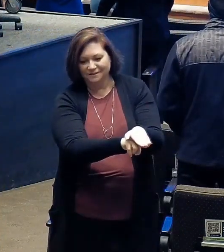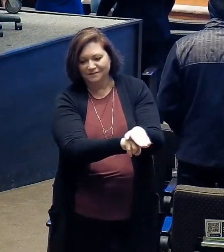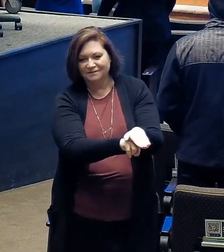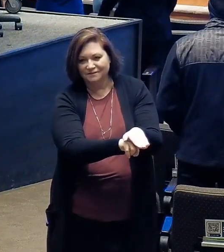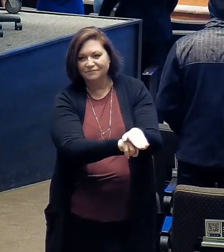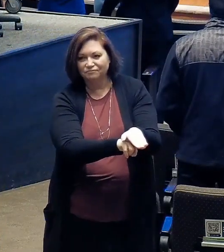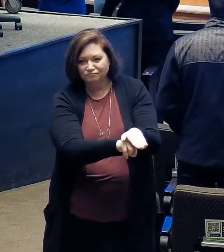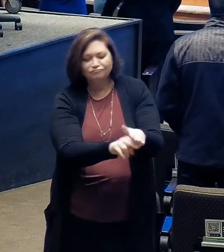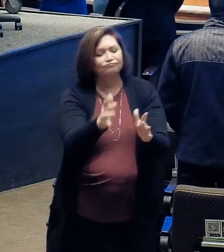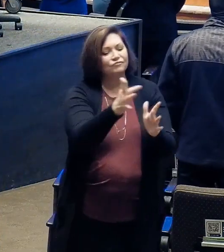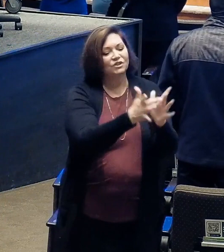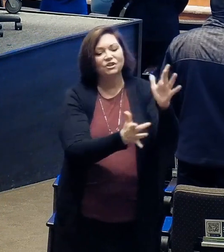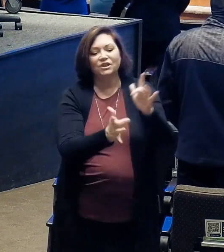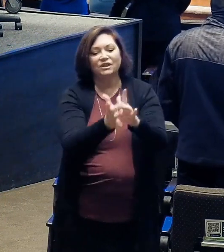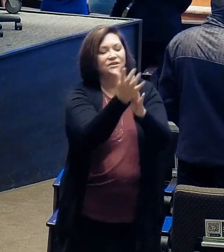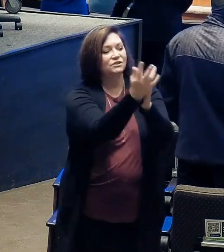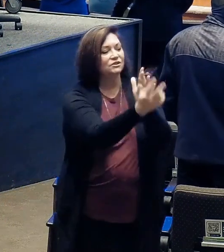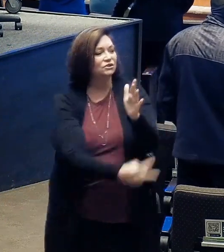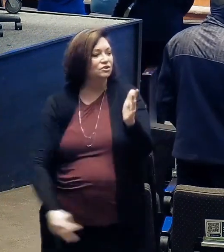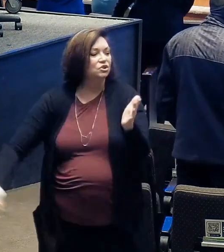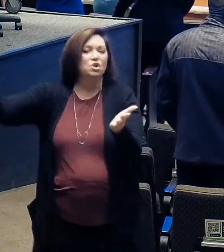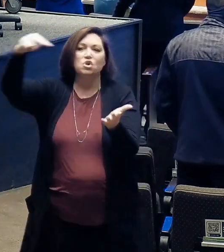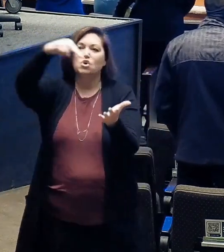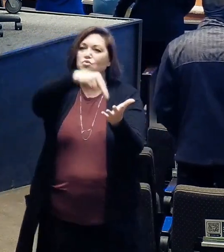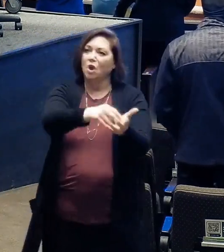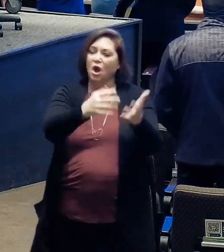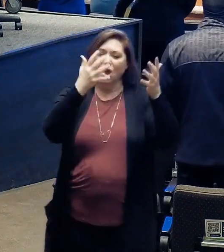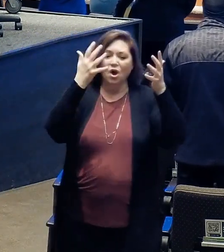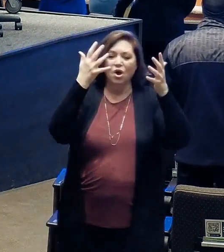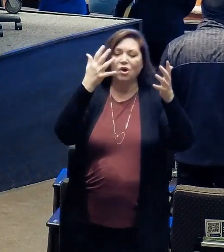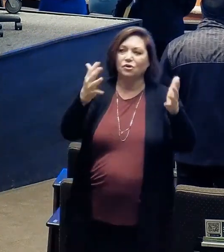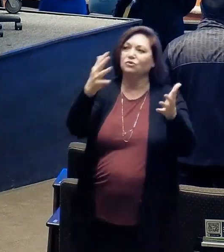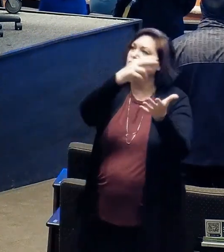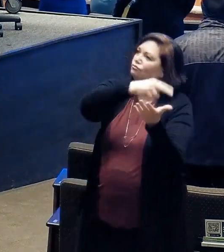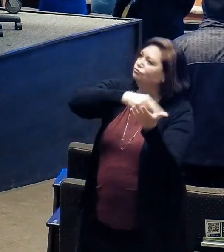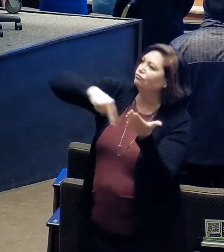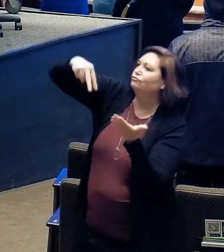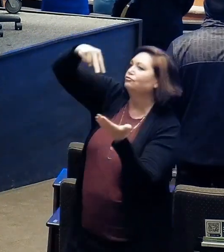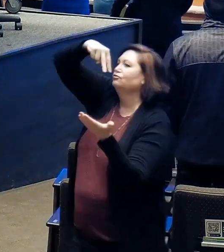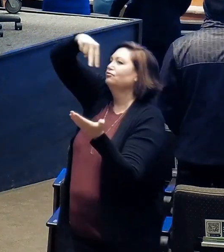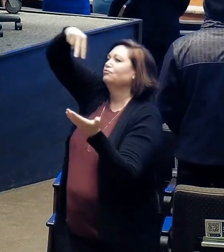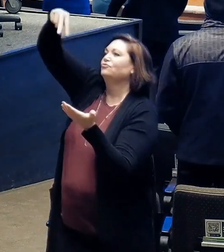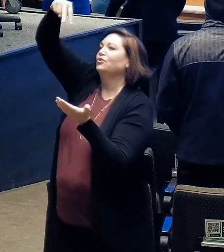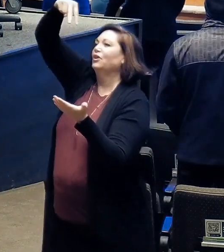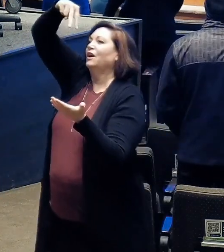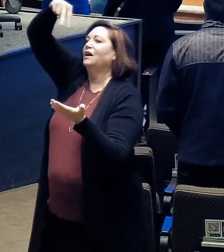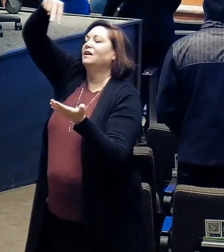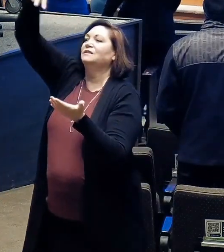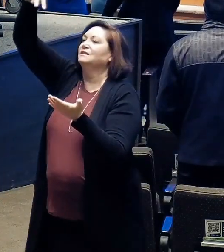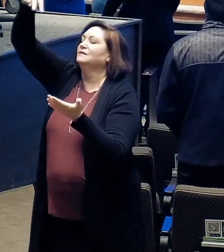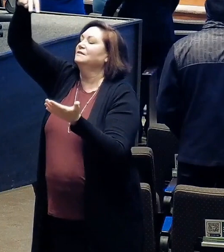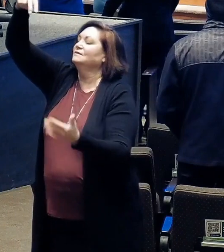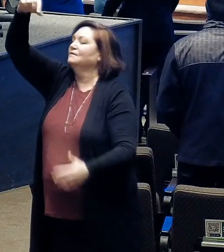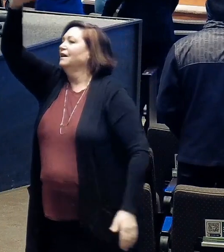away. Rising he justified freely forever,